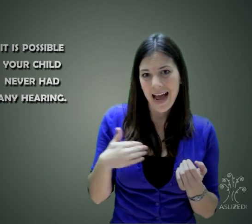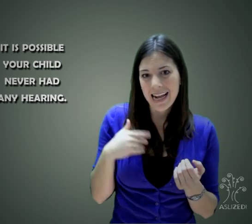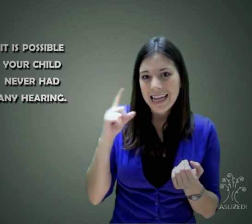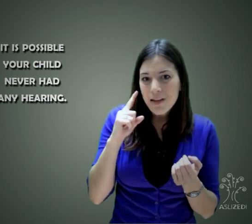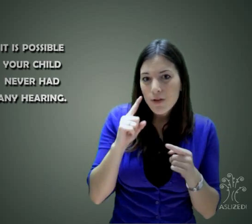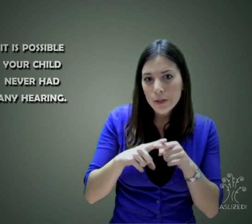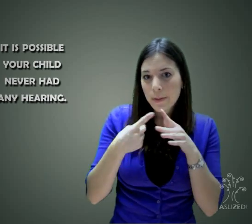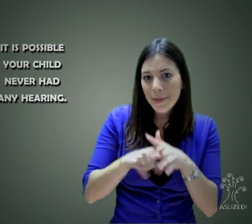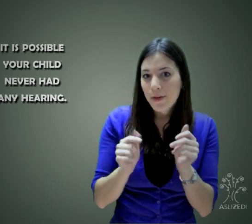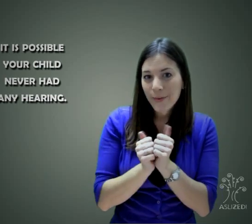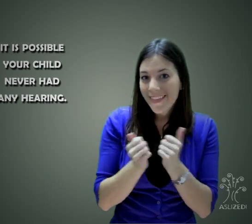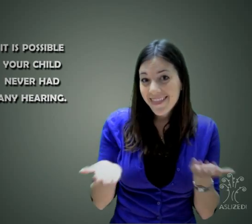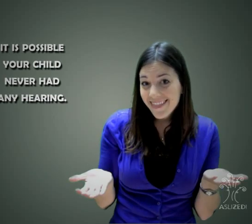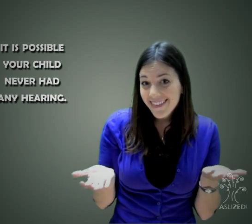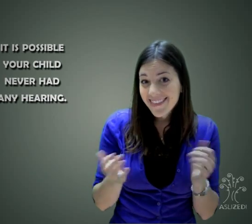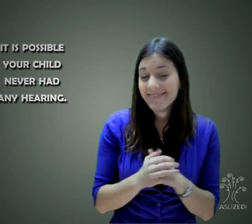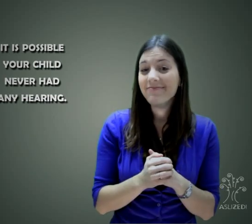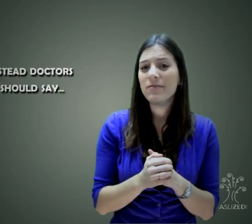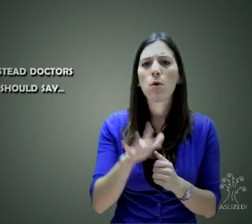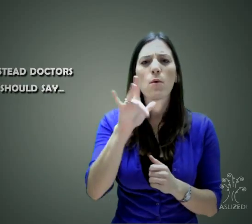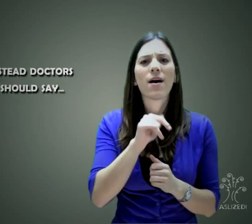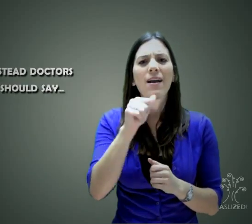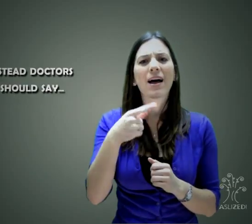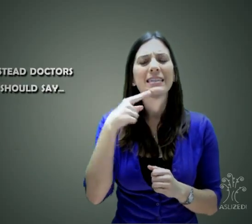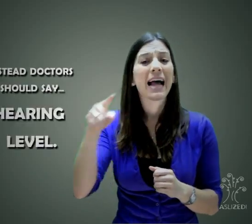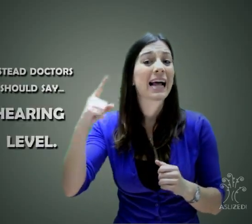Instead, doctors could use terms such as hearing level or hearing status.